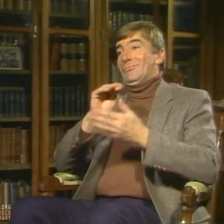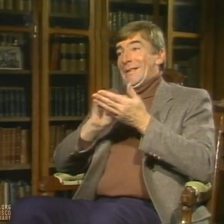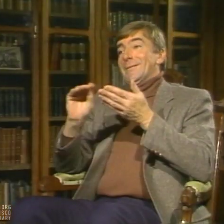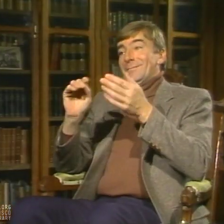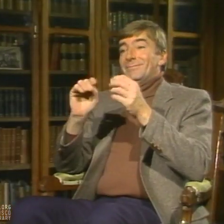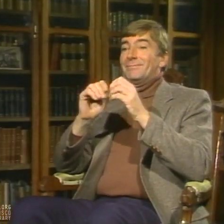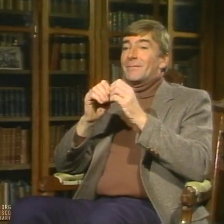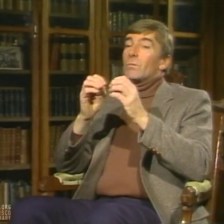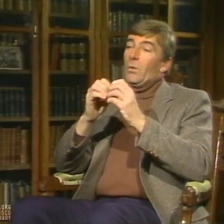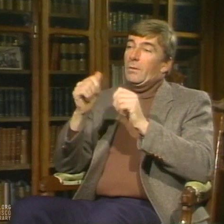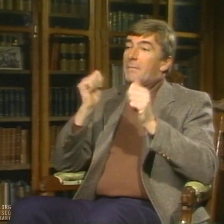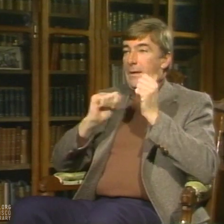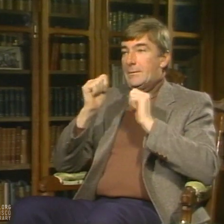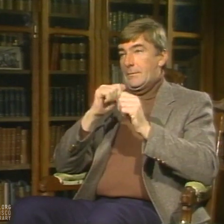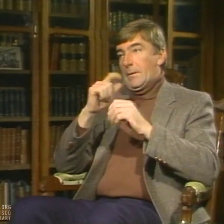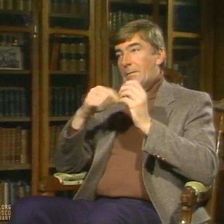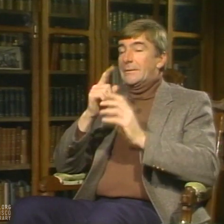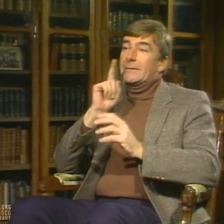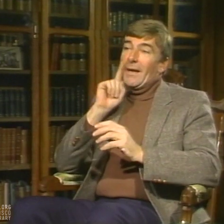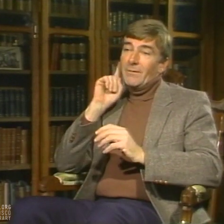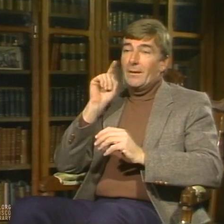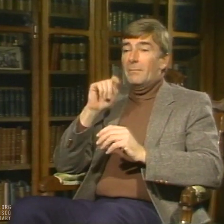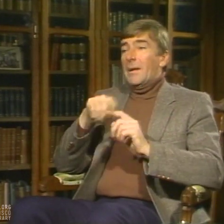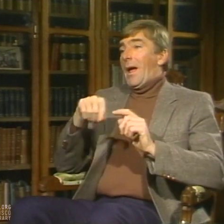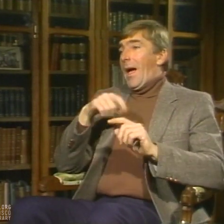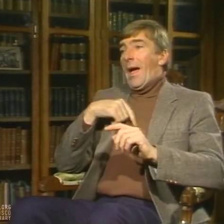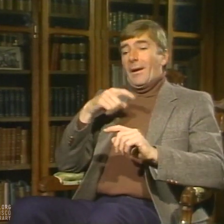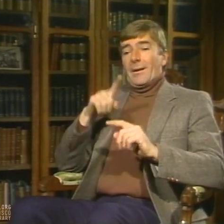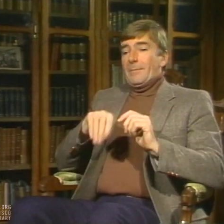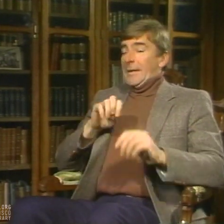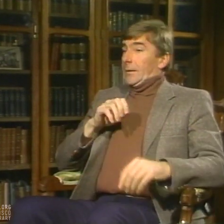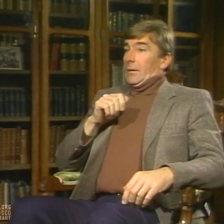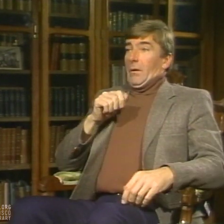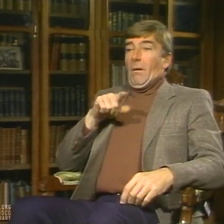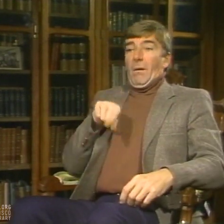I'd like to write more plays about deaf people, but I can't be the only one.